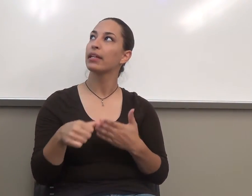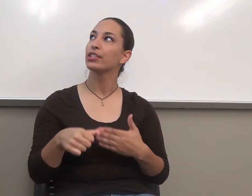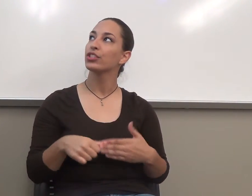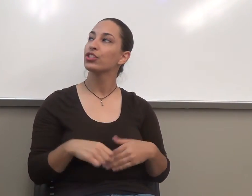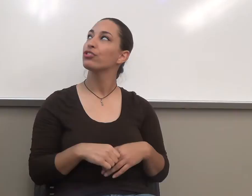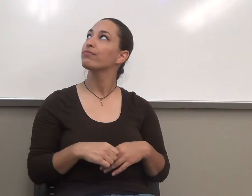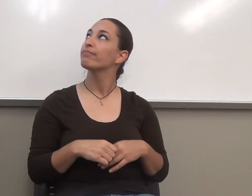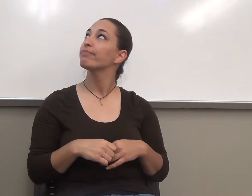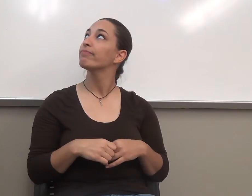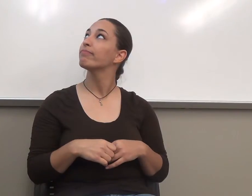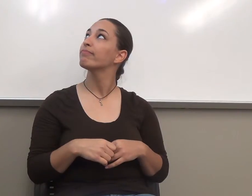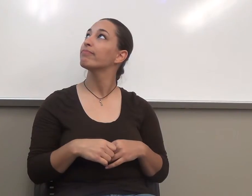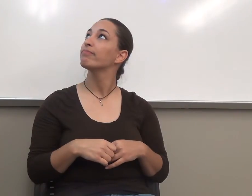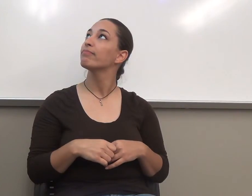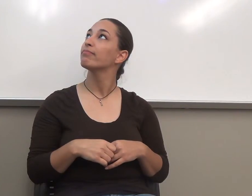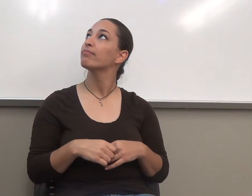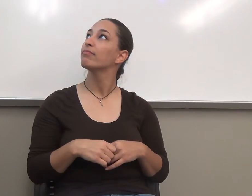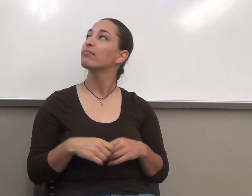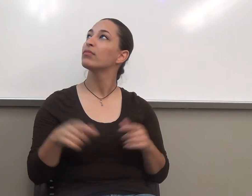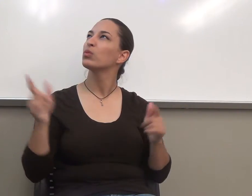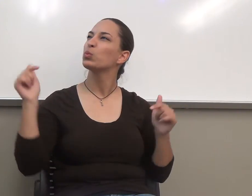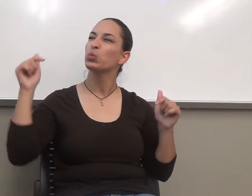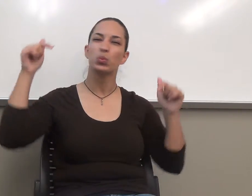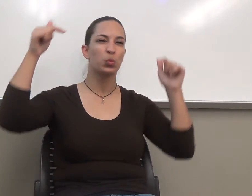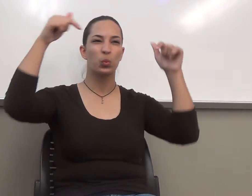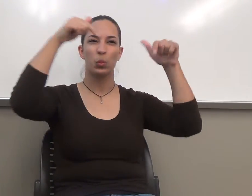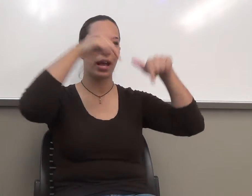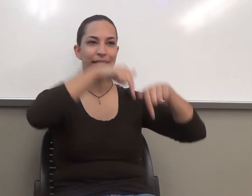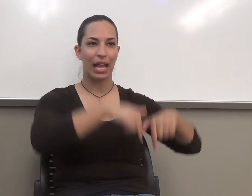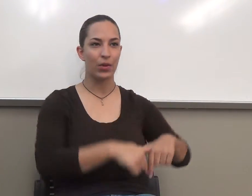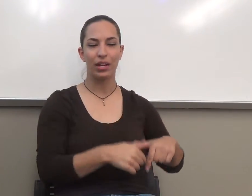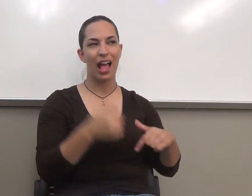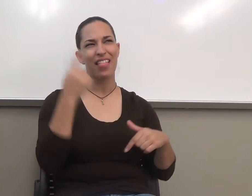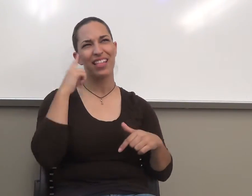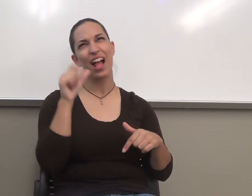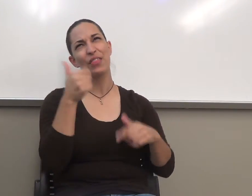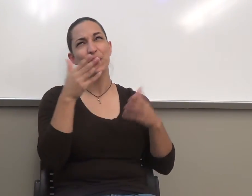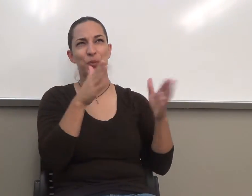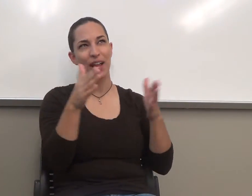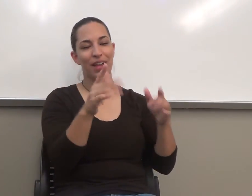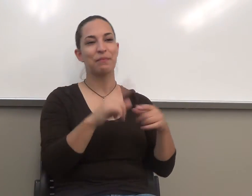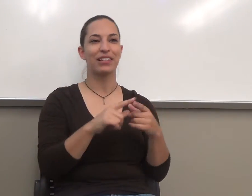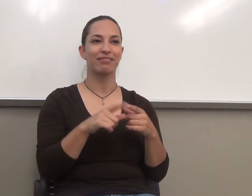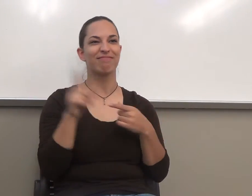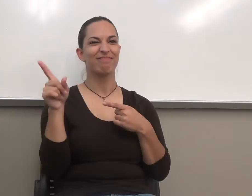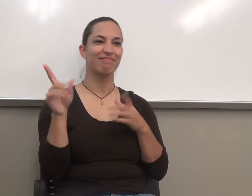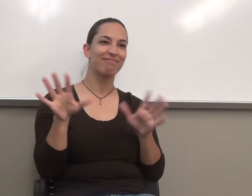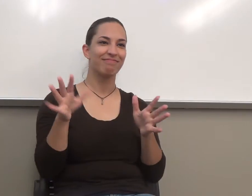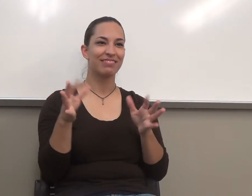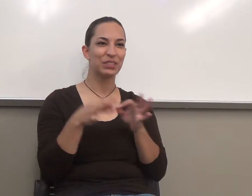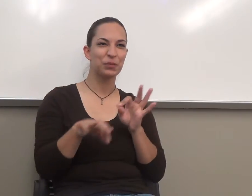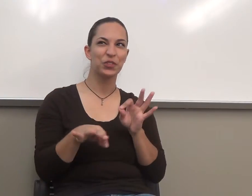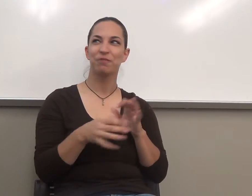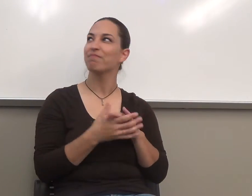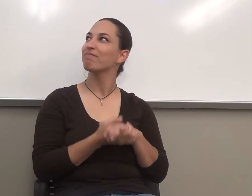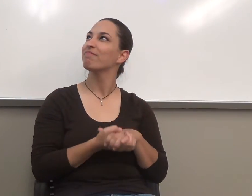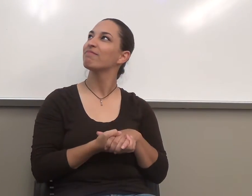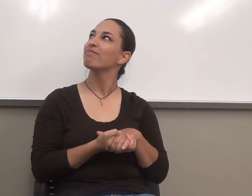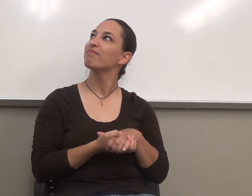It's way down here. I think there's some other ways you can get, but it's pretty good. They have up there pretty good things.